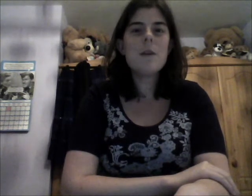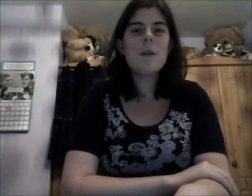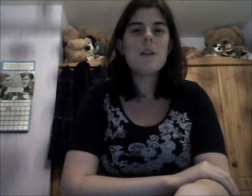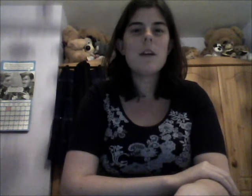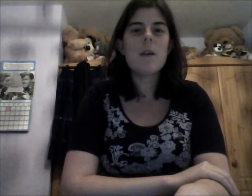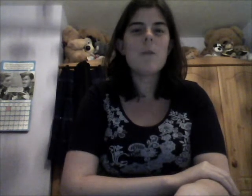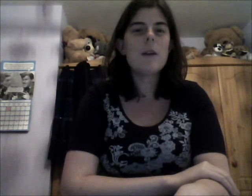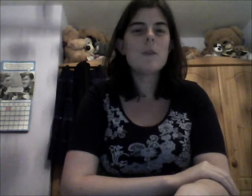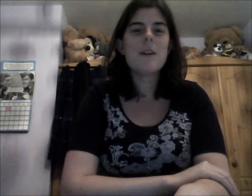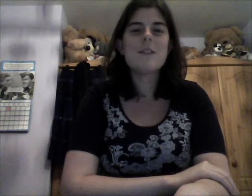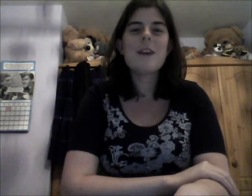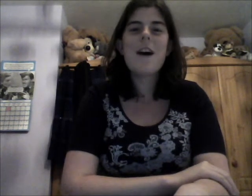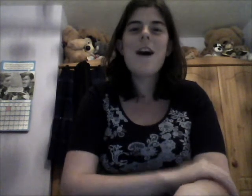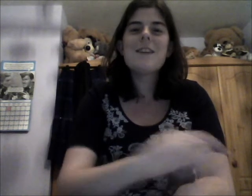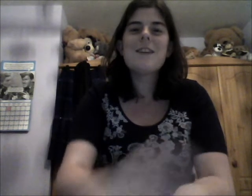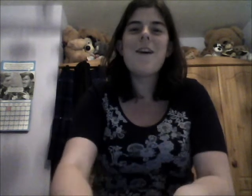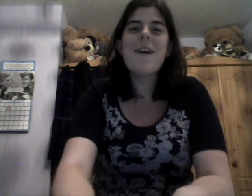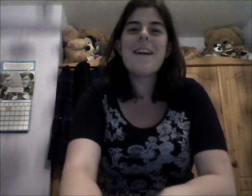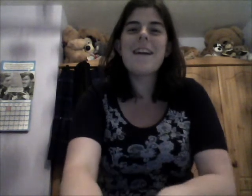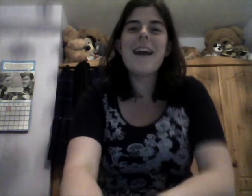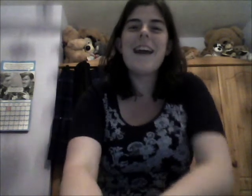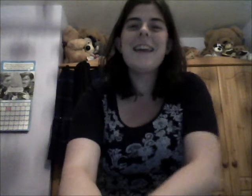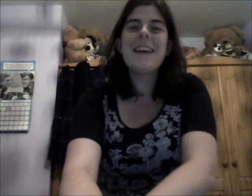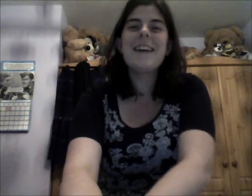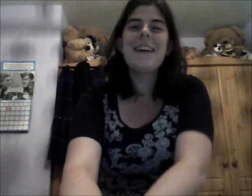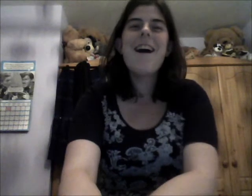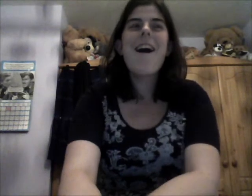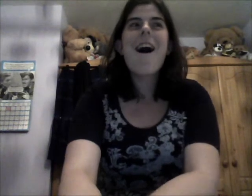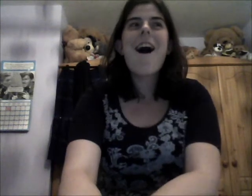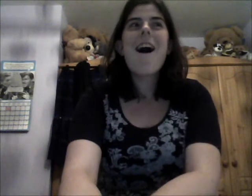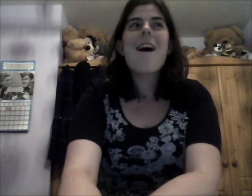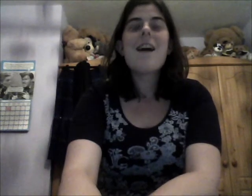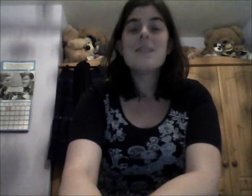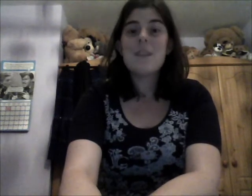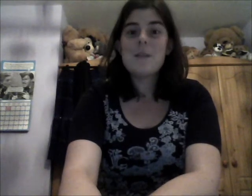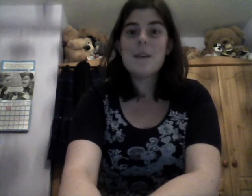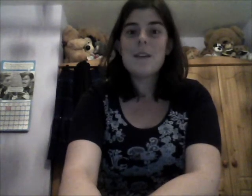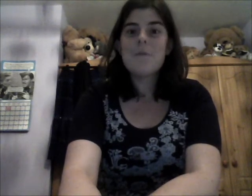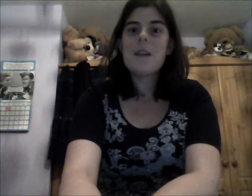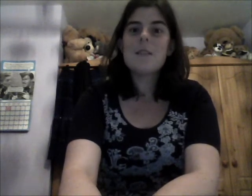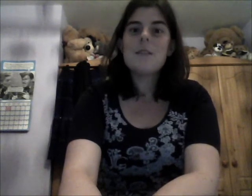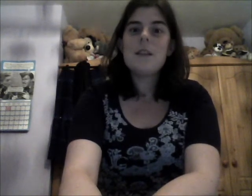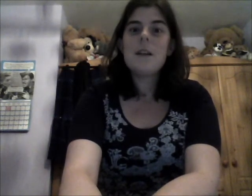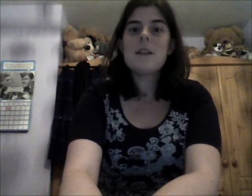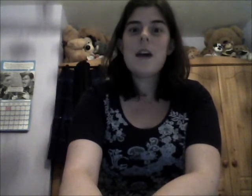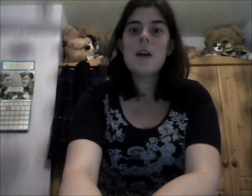video. I'm really surprised. Sorry, okay. Uh, until next week, see you later and goodnight.